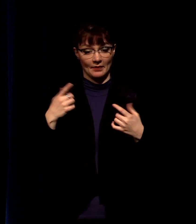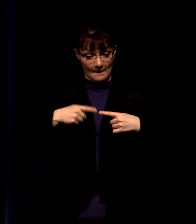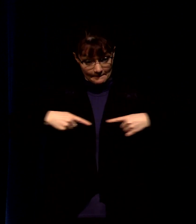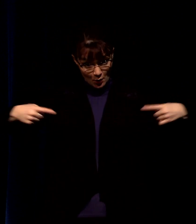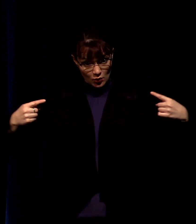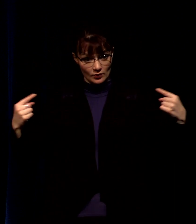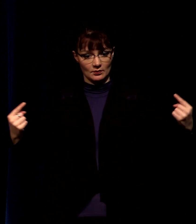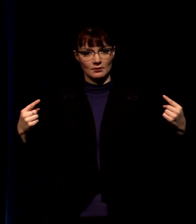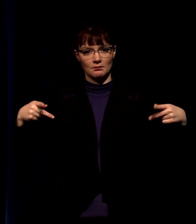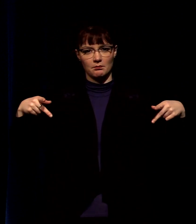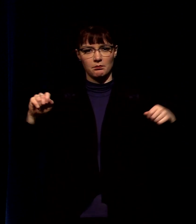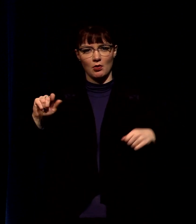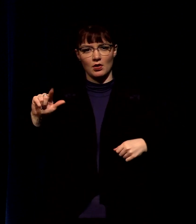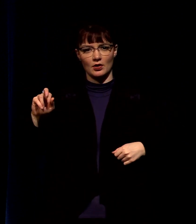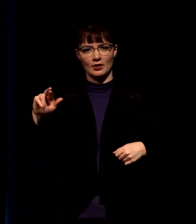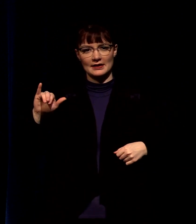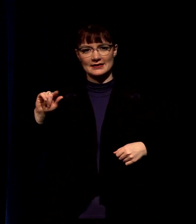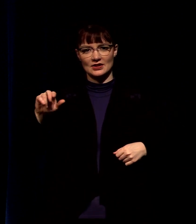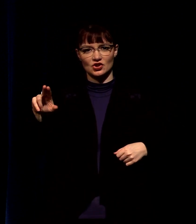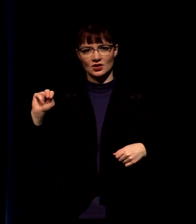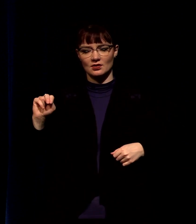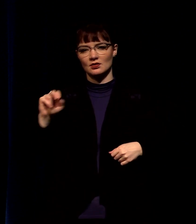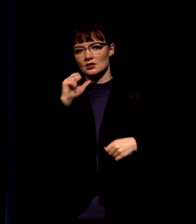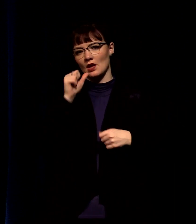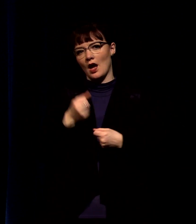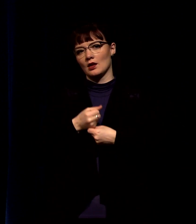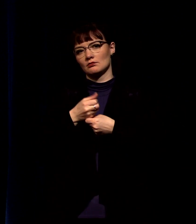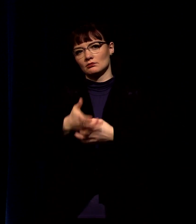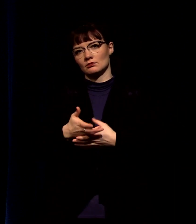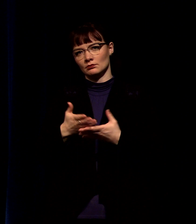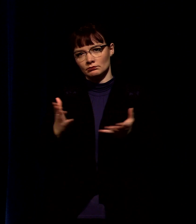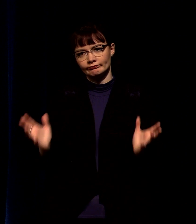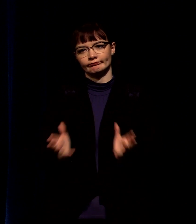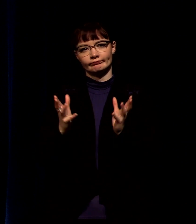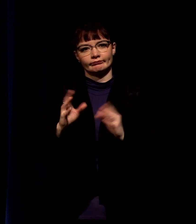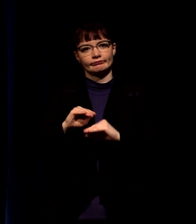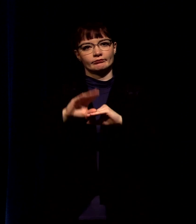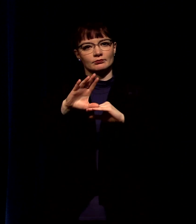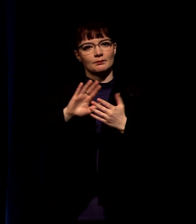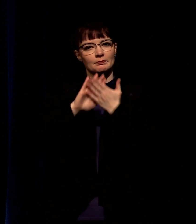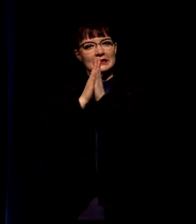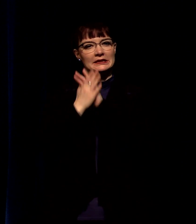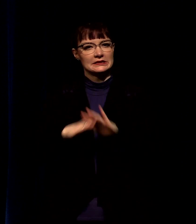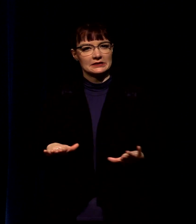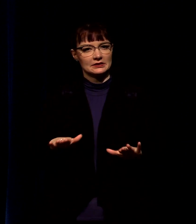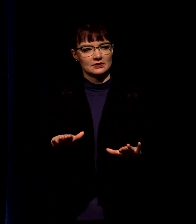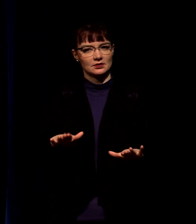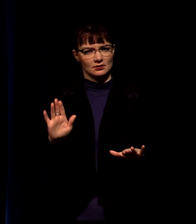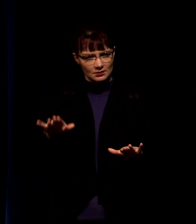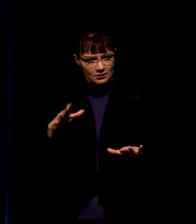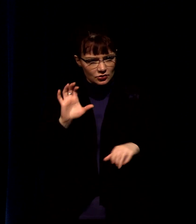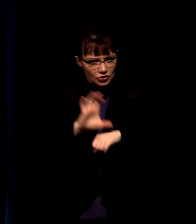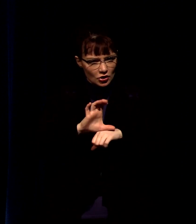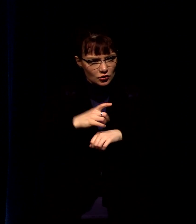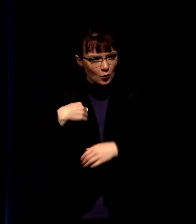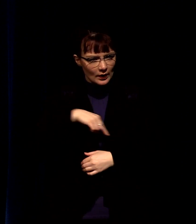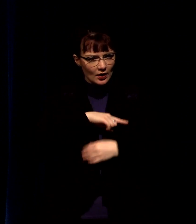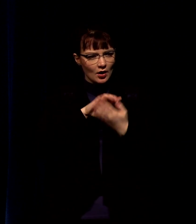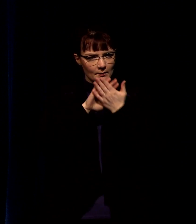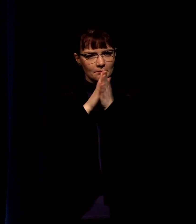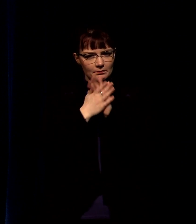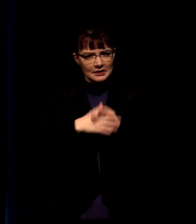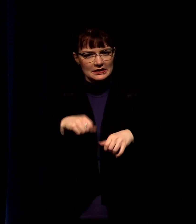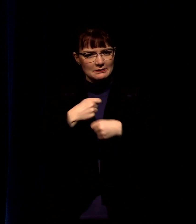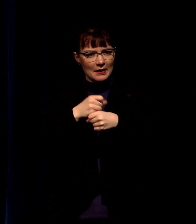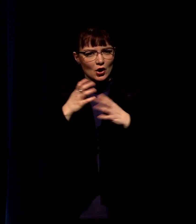peace and church family we are about peace we are peacemakers christians have